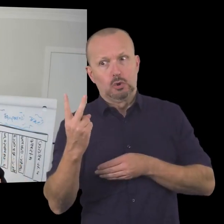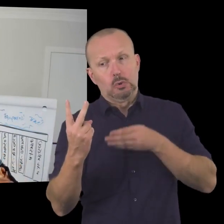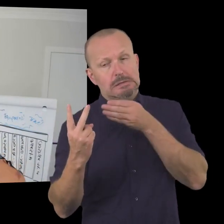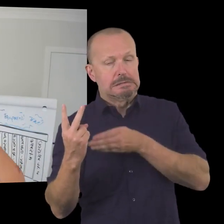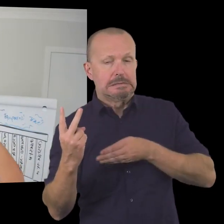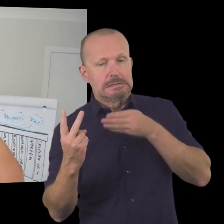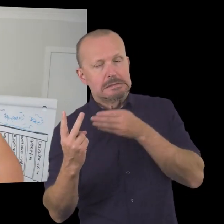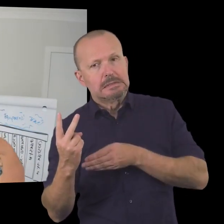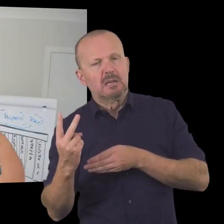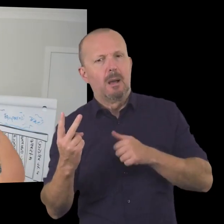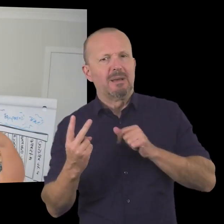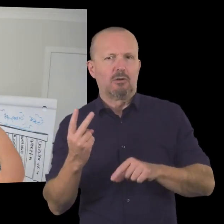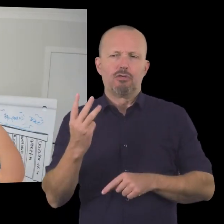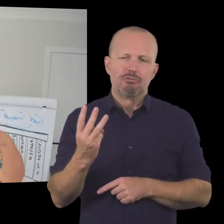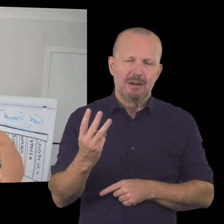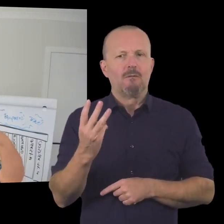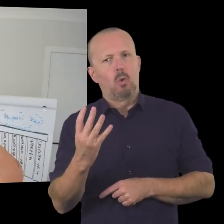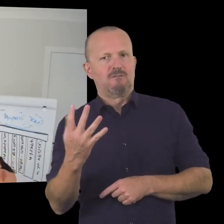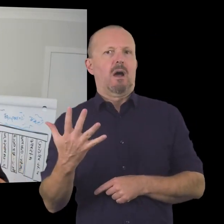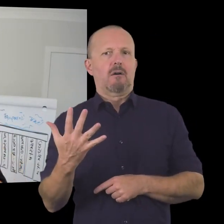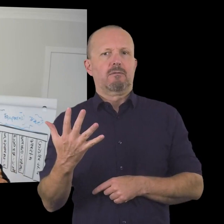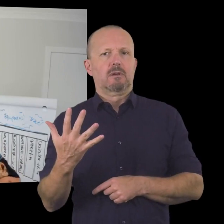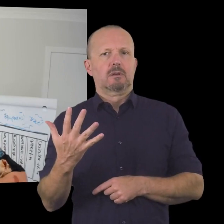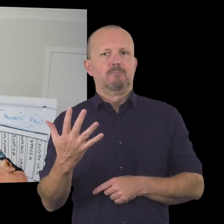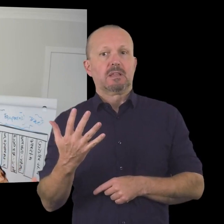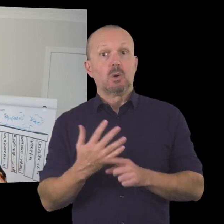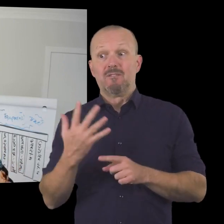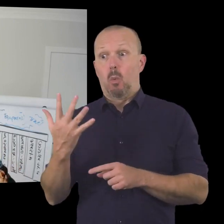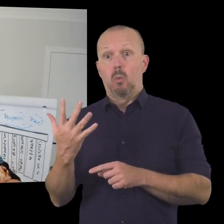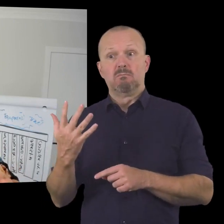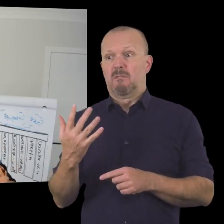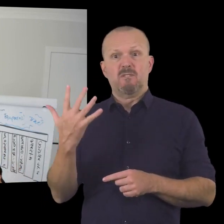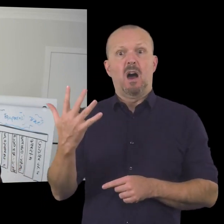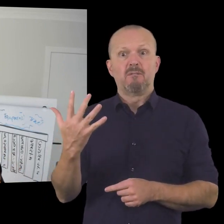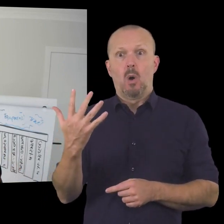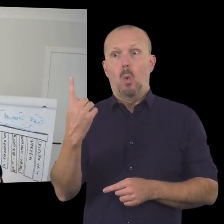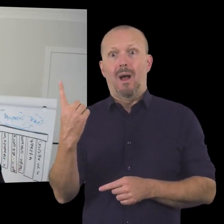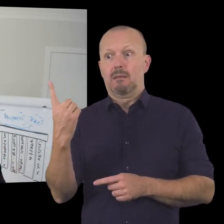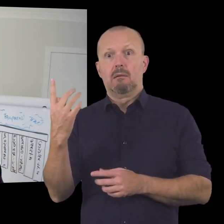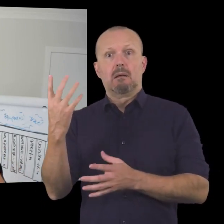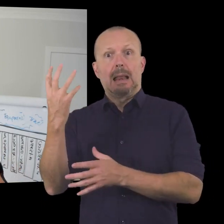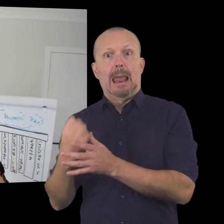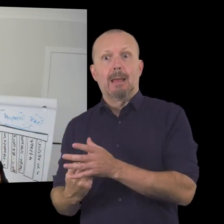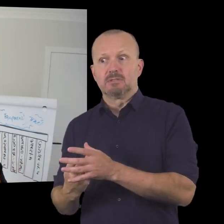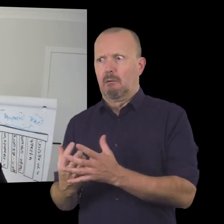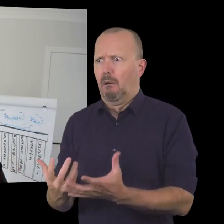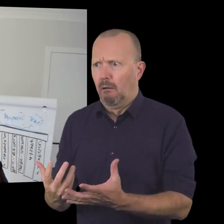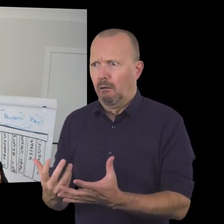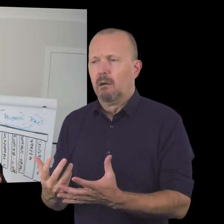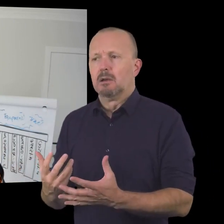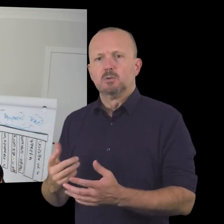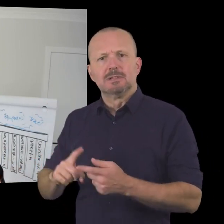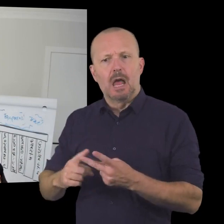from which keeps you state your table stable while you look for another income stream so that your organization can keep operating